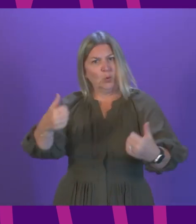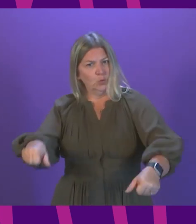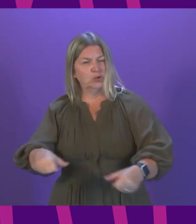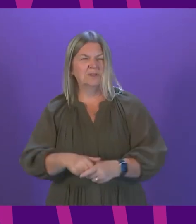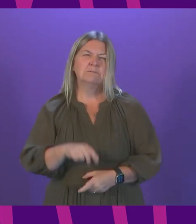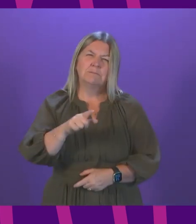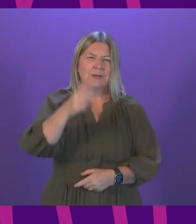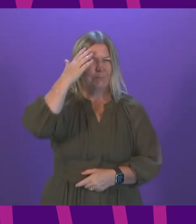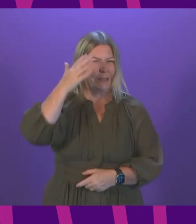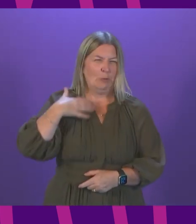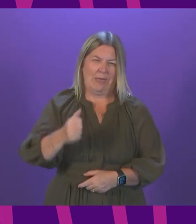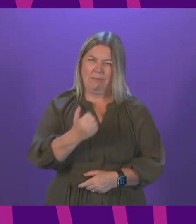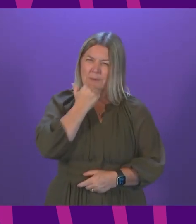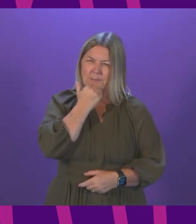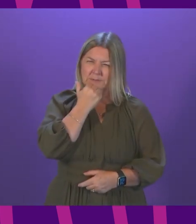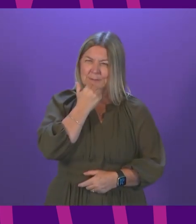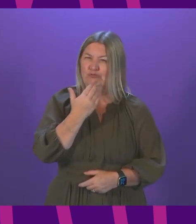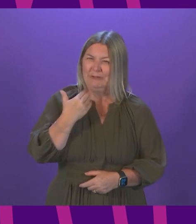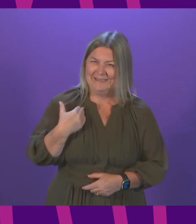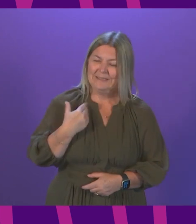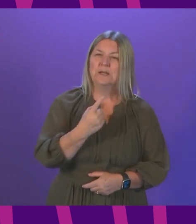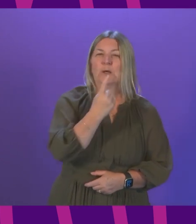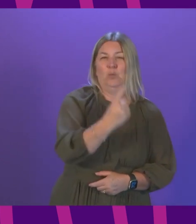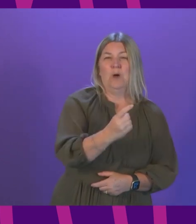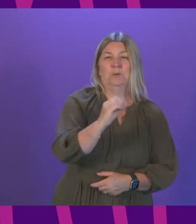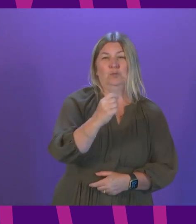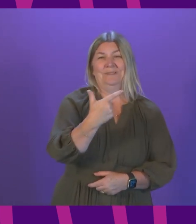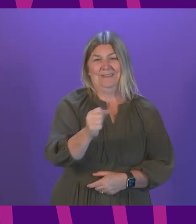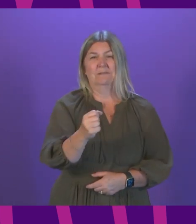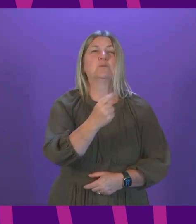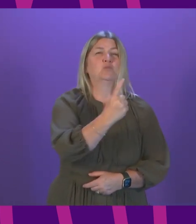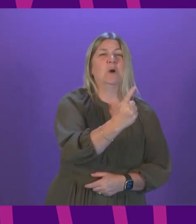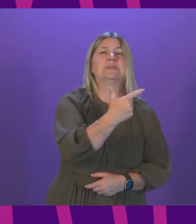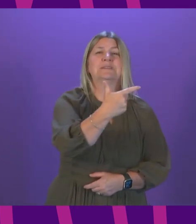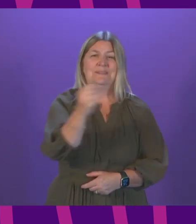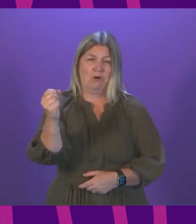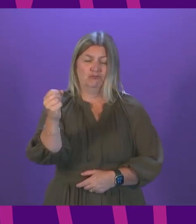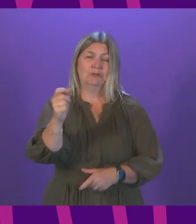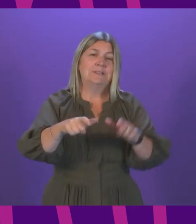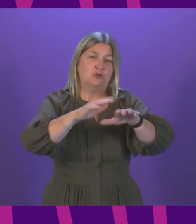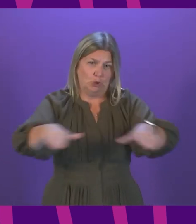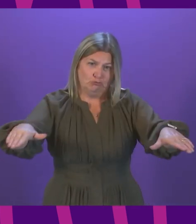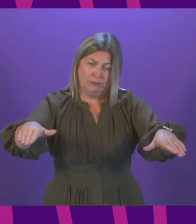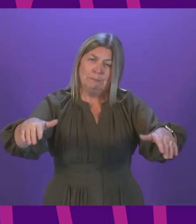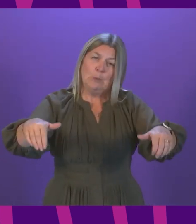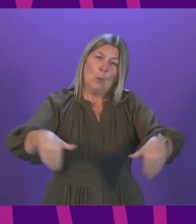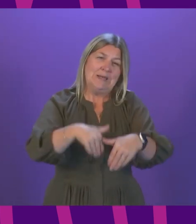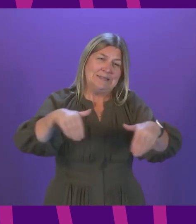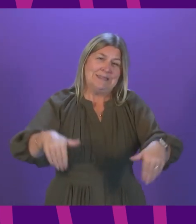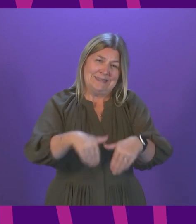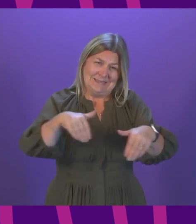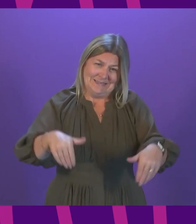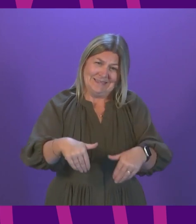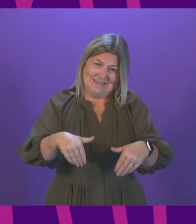stats made for grim reading. Almost 1,700 children have been waiting for over a year to start treatment, with the Royal College of